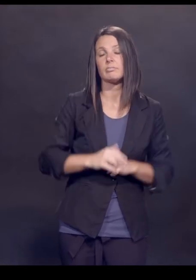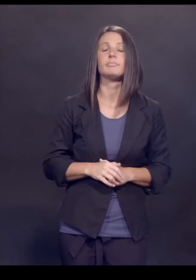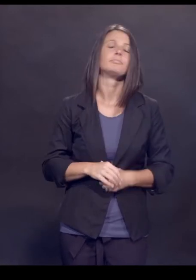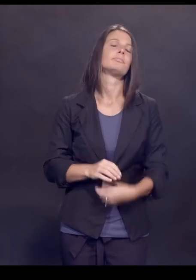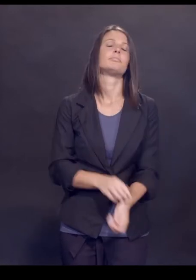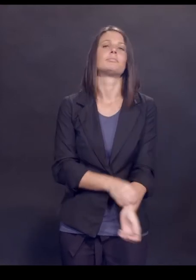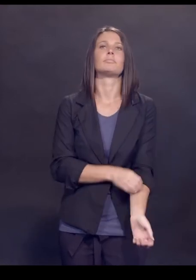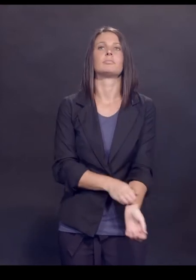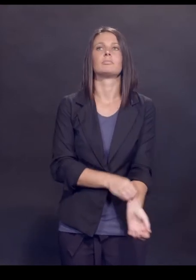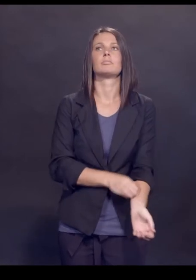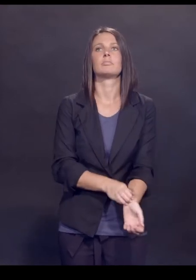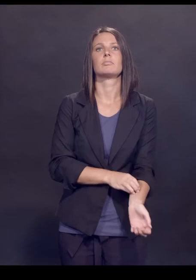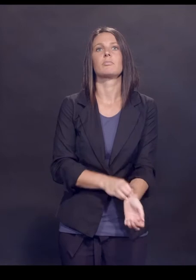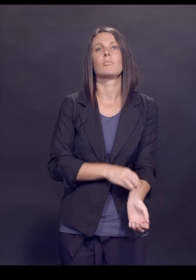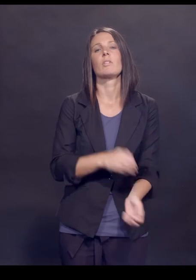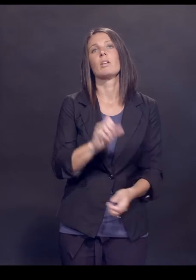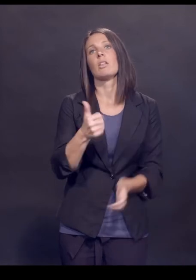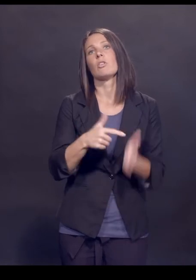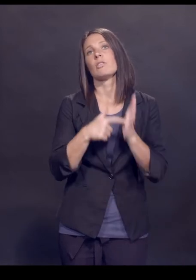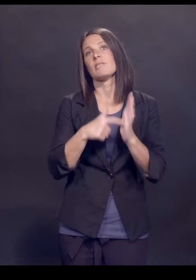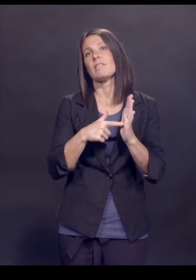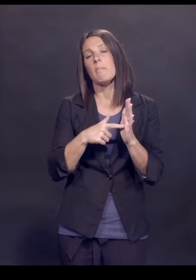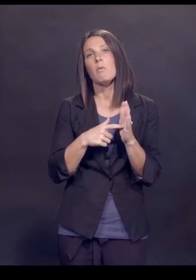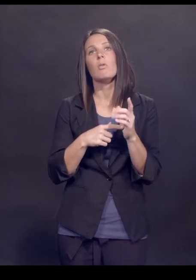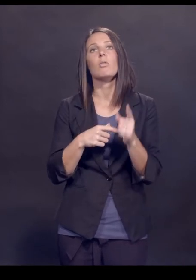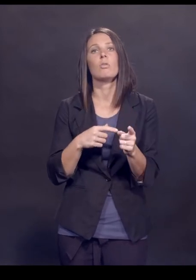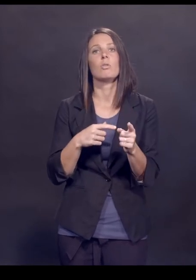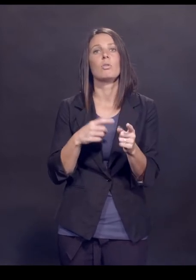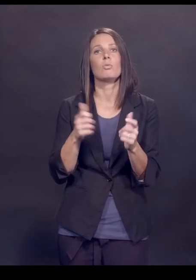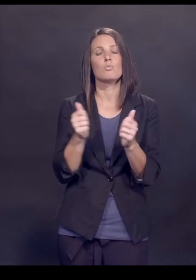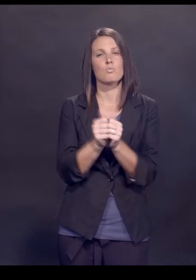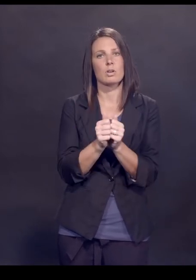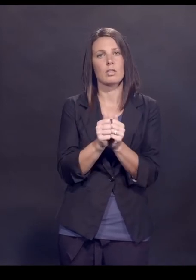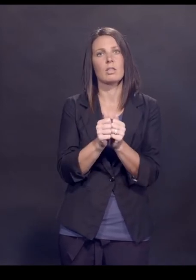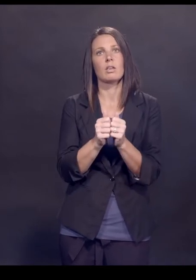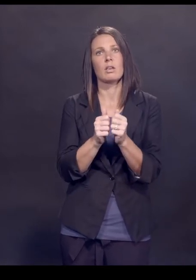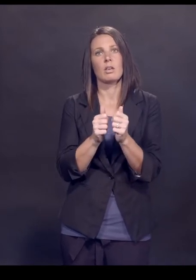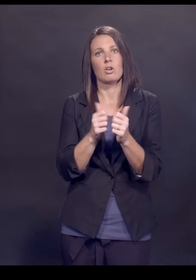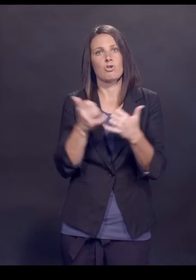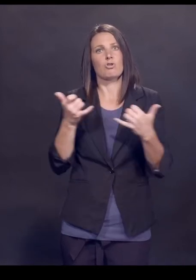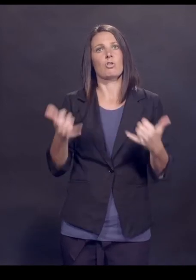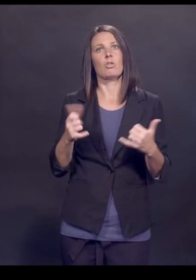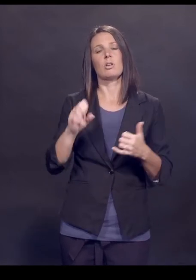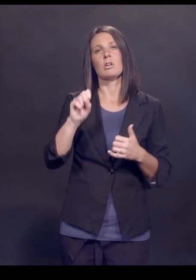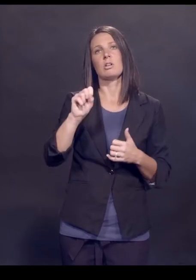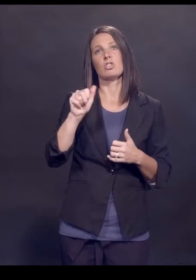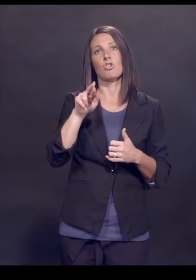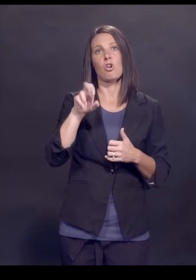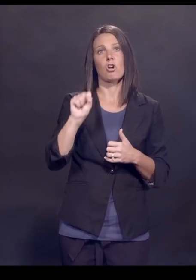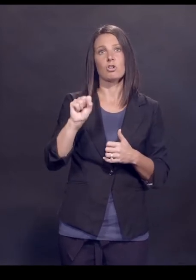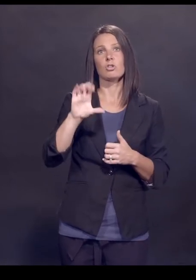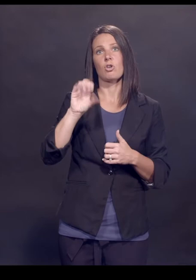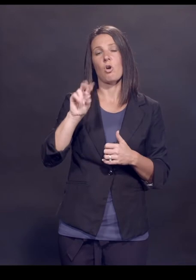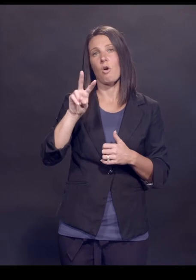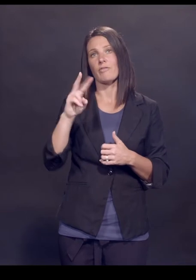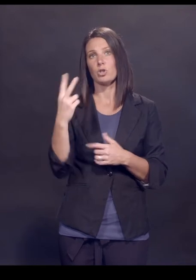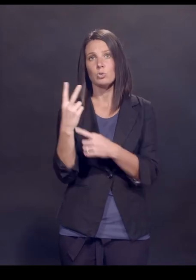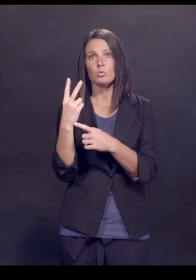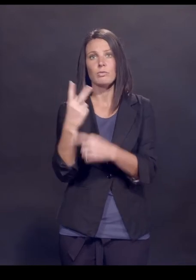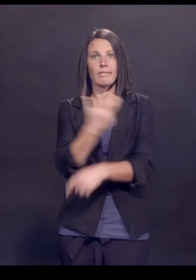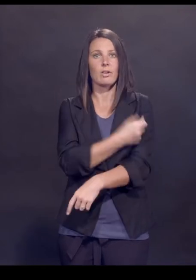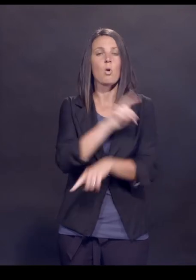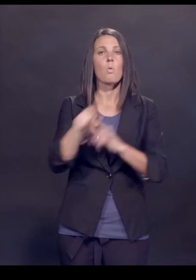Another example, I think, of VAERS working is, is with these current SARS-CoV-2 vaccines. When the mRNA